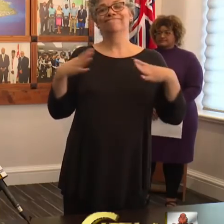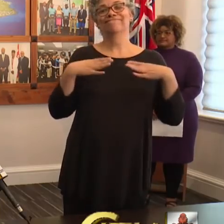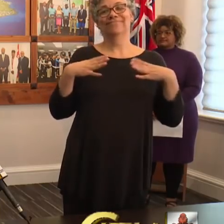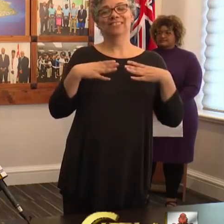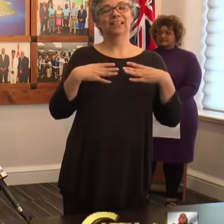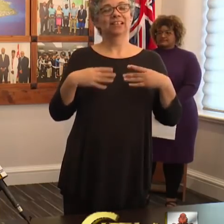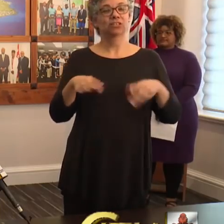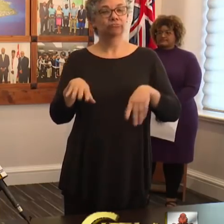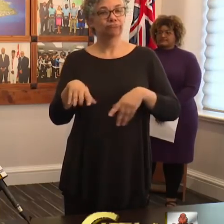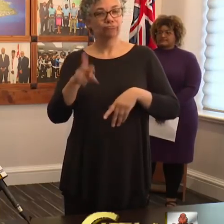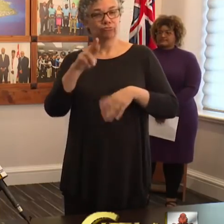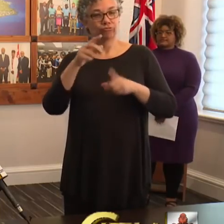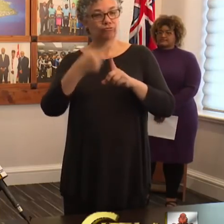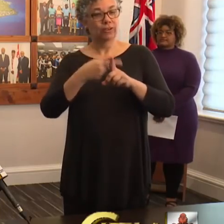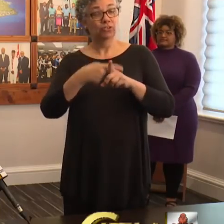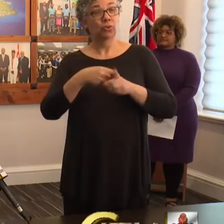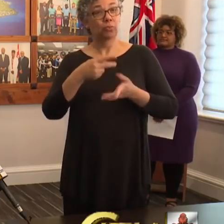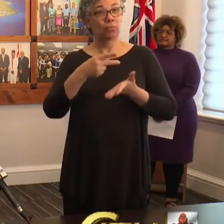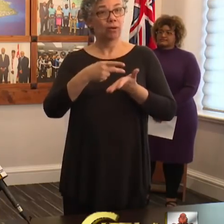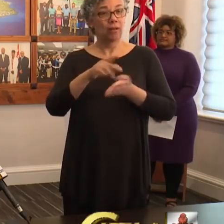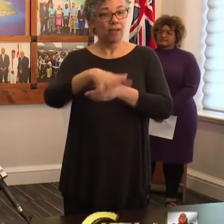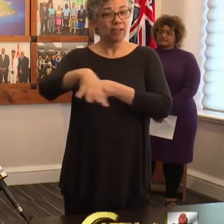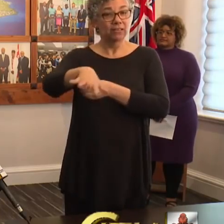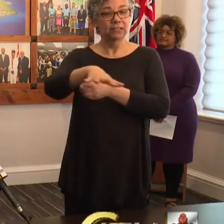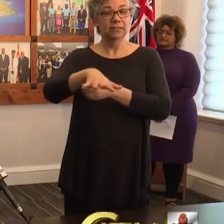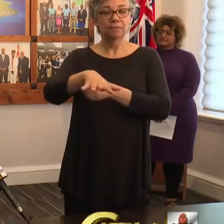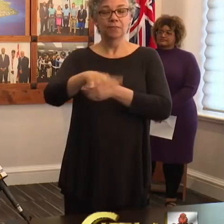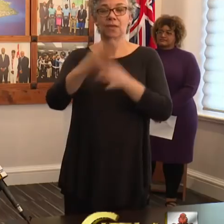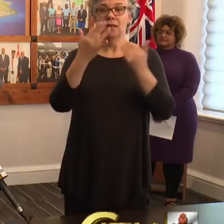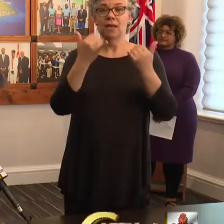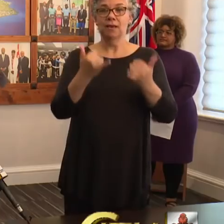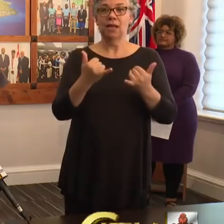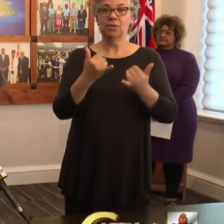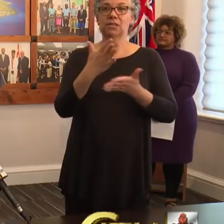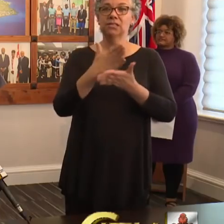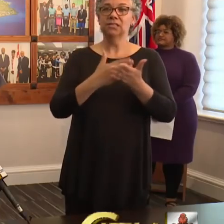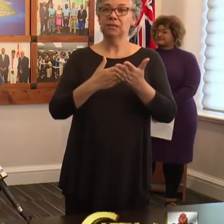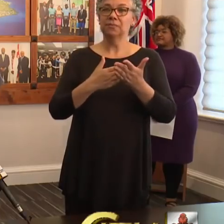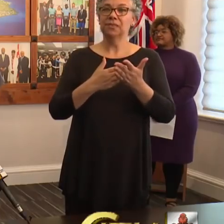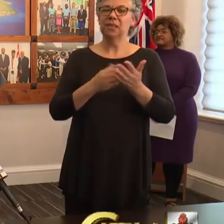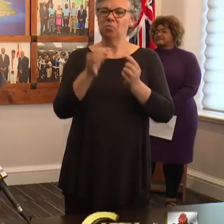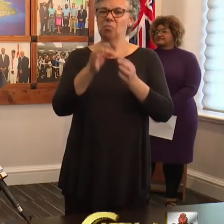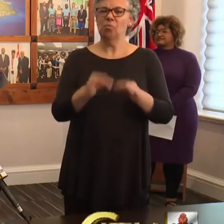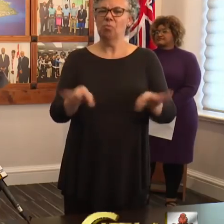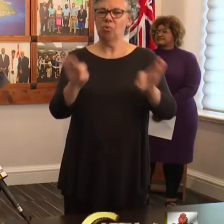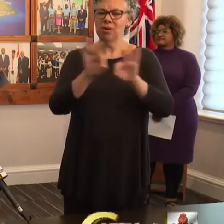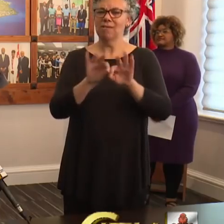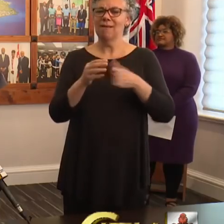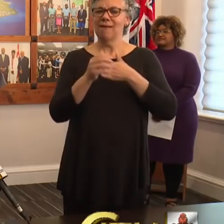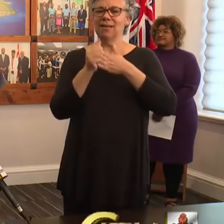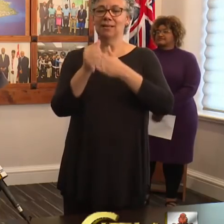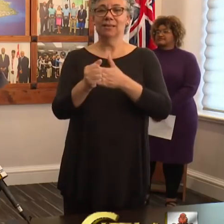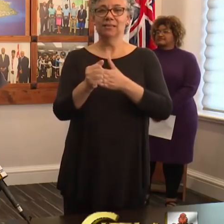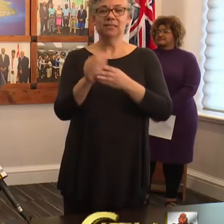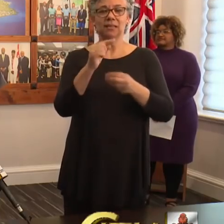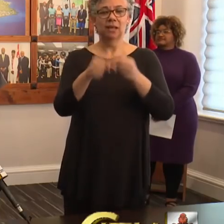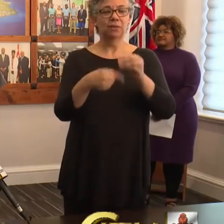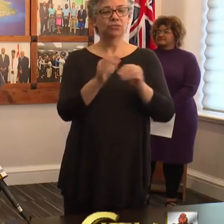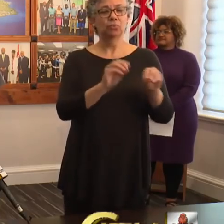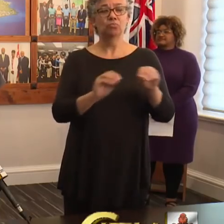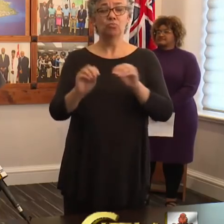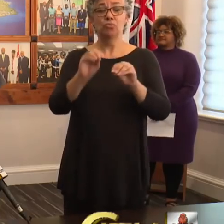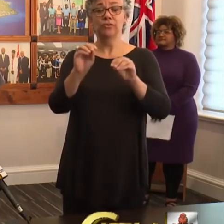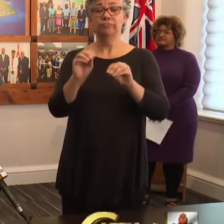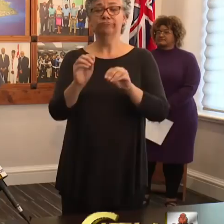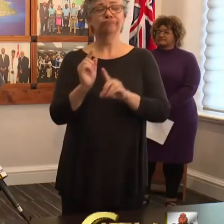properties. I will now share some key operational guidelines as it specifically relates to the movements to grocery